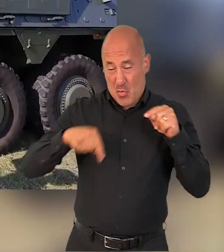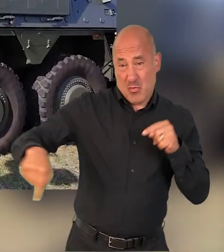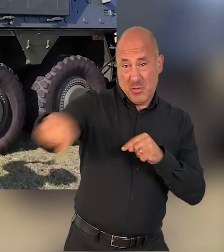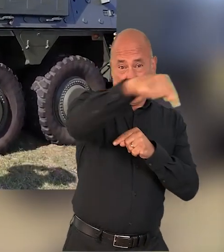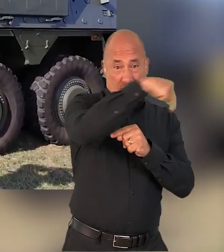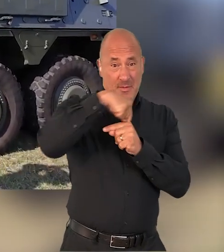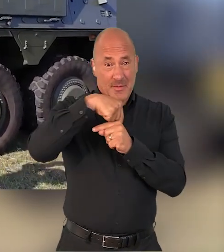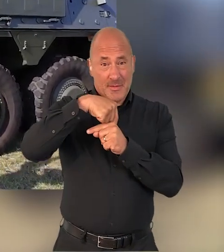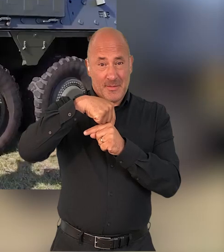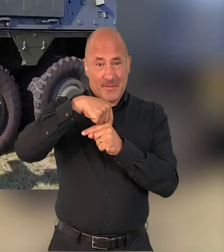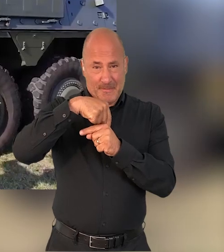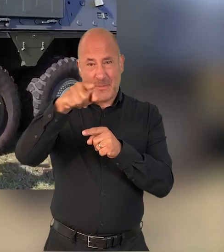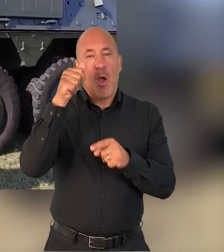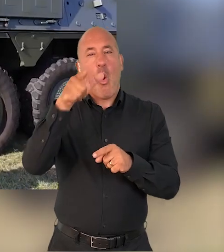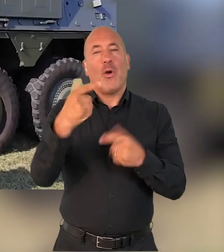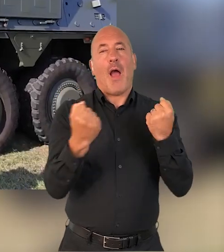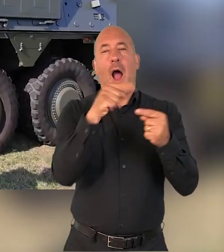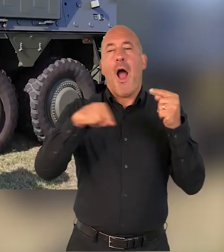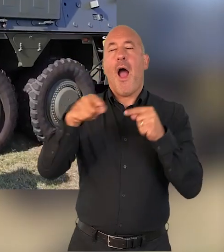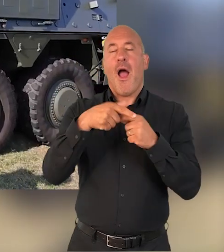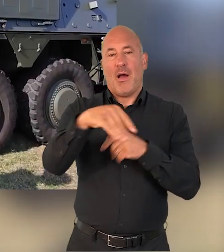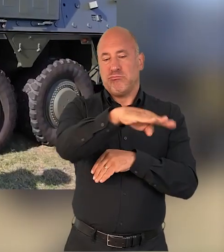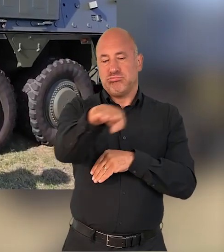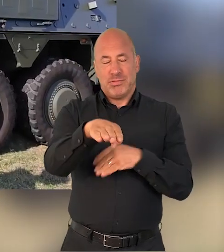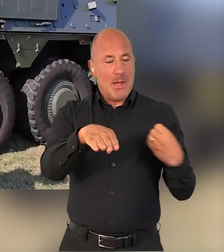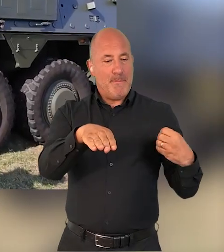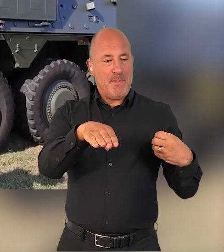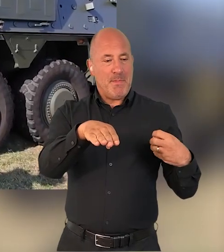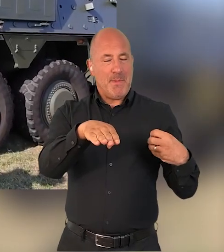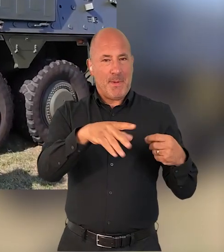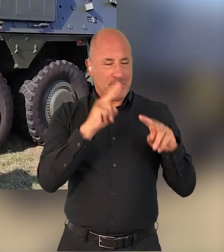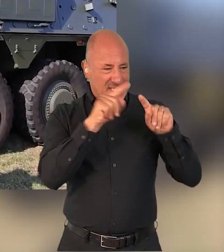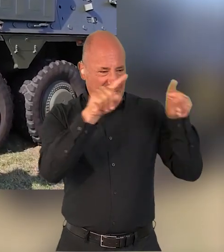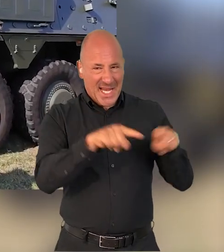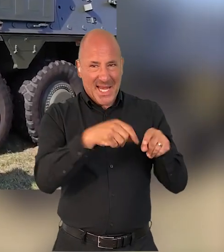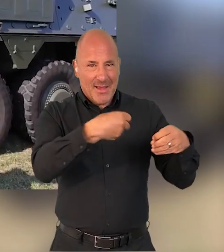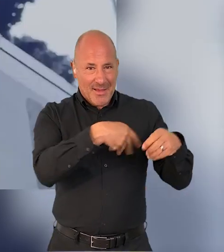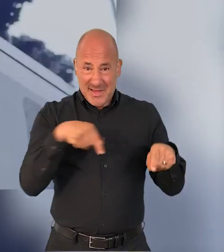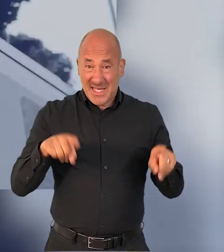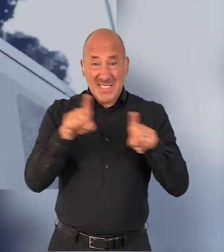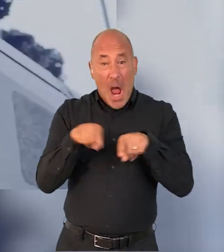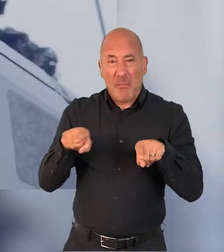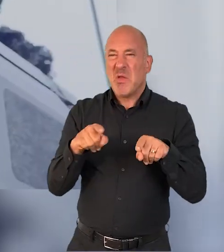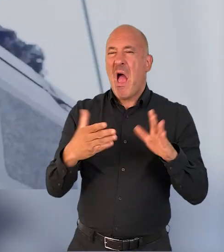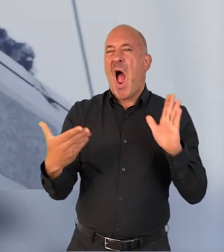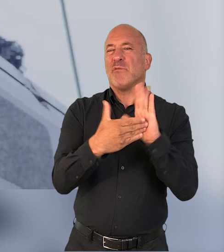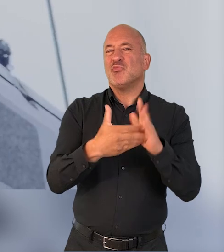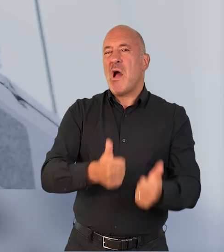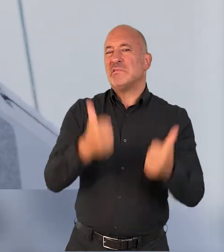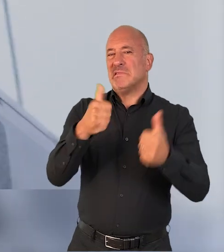cameras that go all the way around the vehicle. So in a lot of modern cars, you have a rear parking sensor. But what we've got here is more than that.